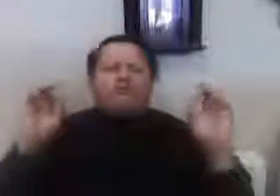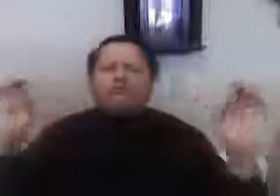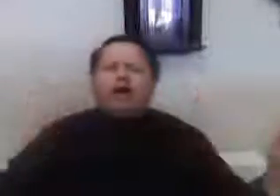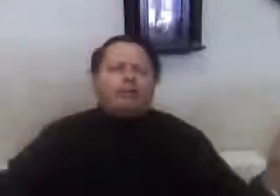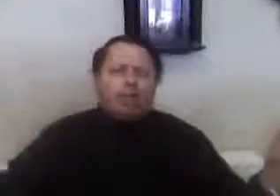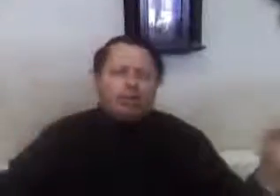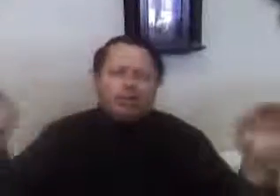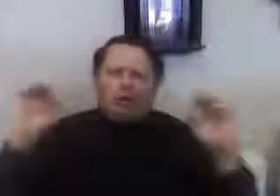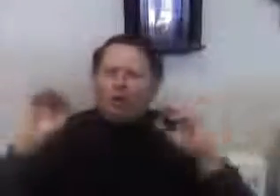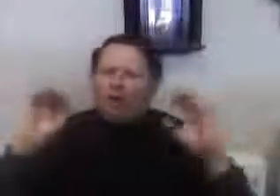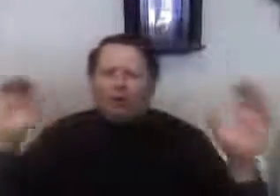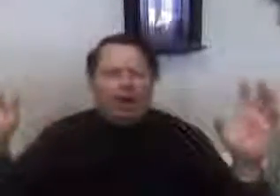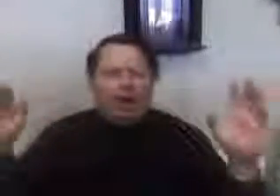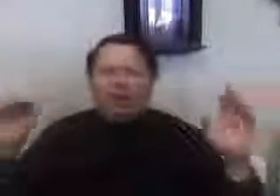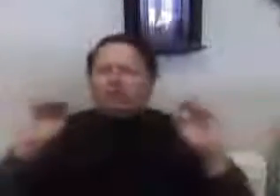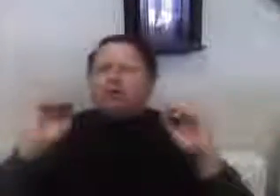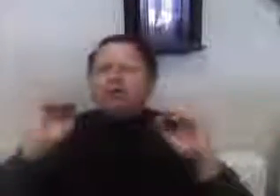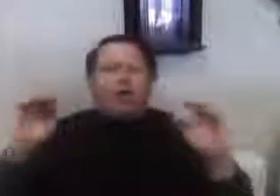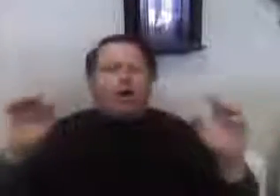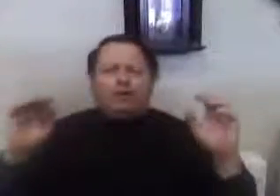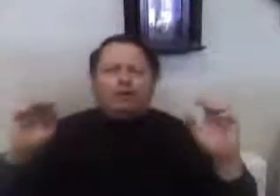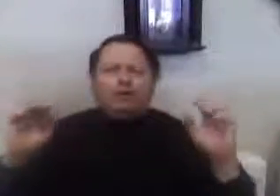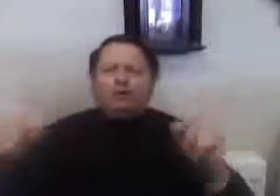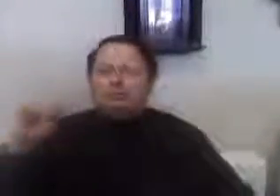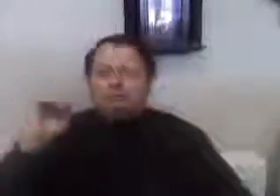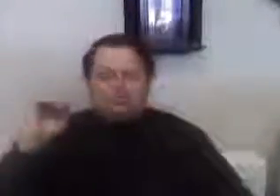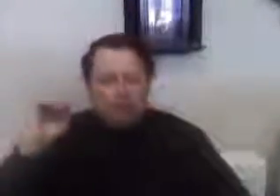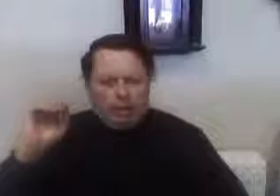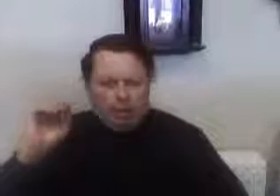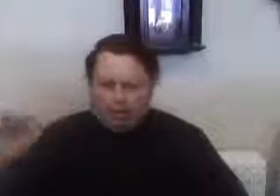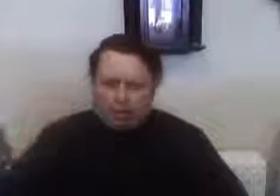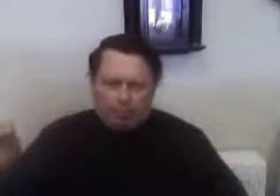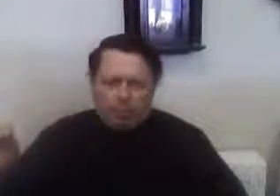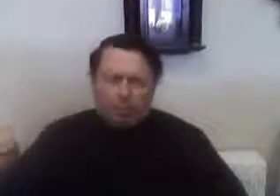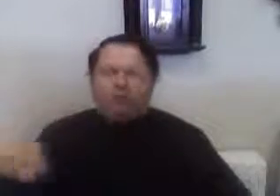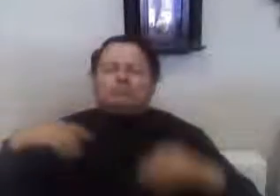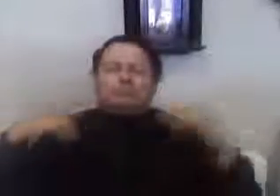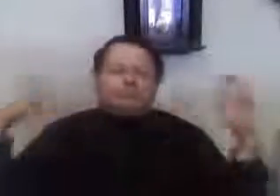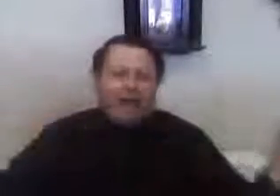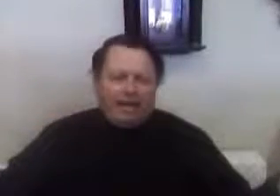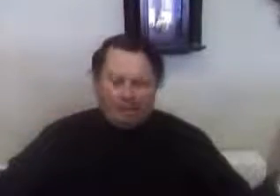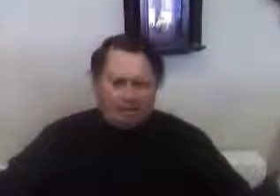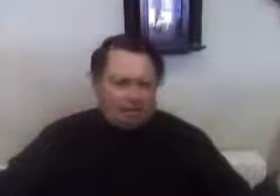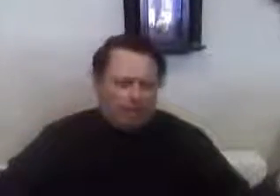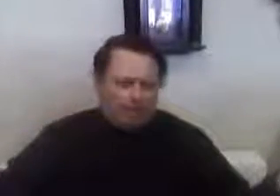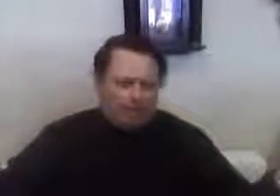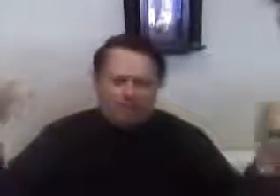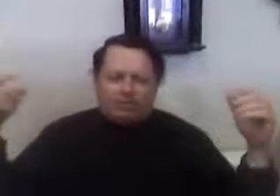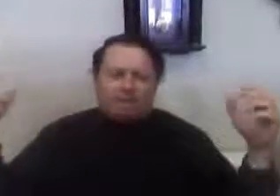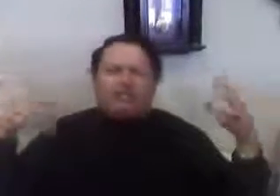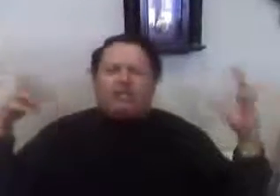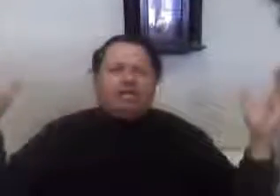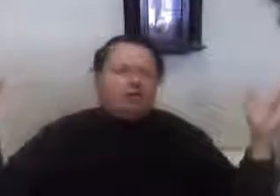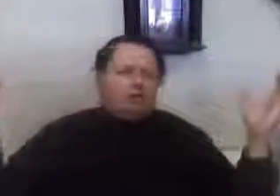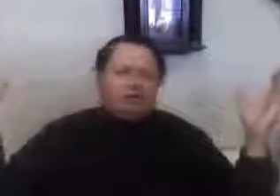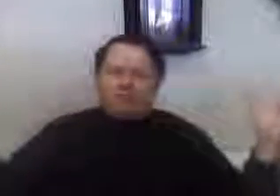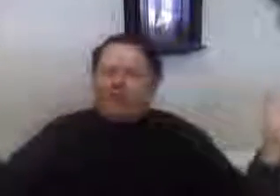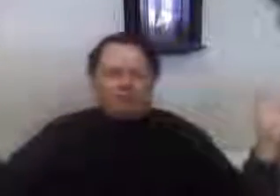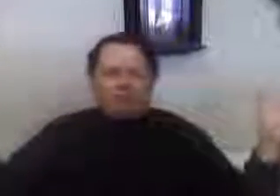run them up, gone wild, total entrepreneur. Guy does a business, everything he deserves, maximum